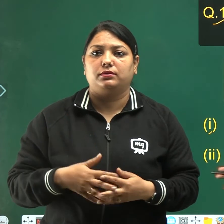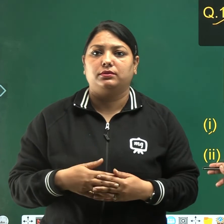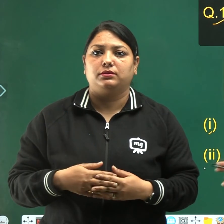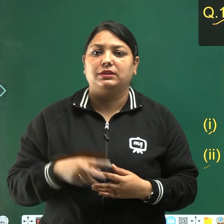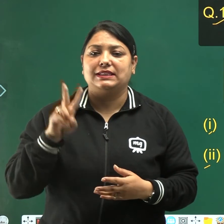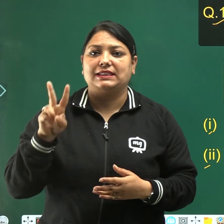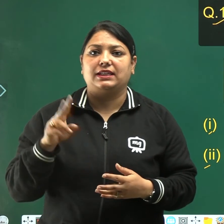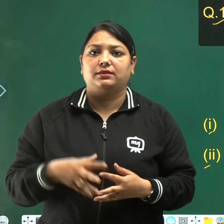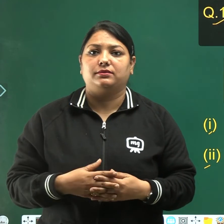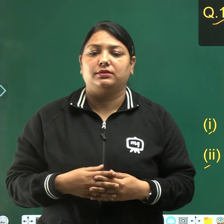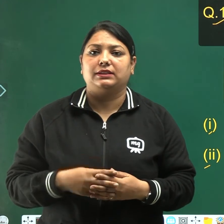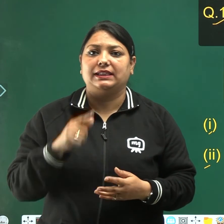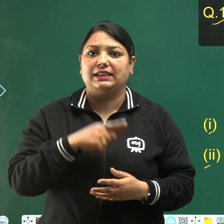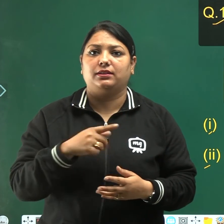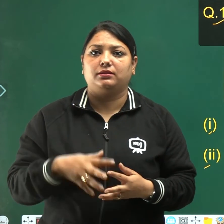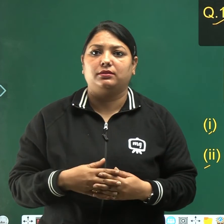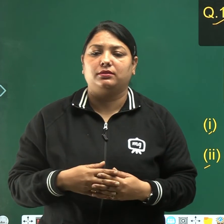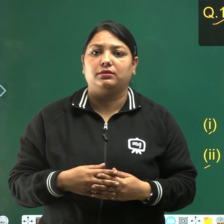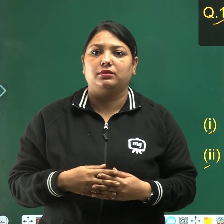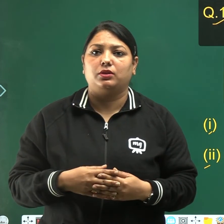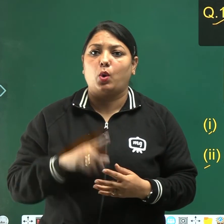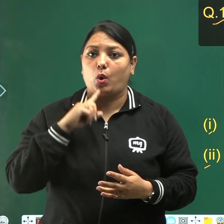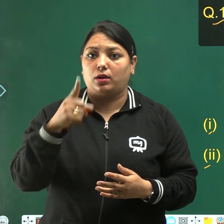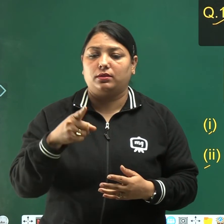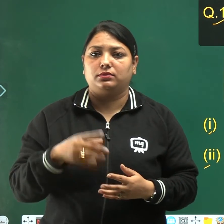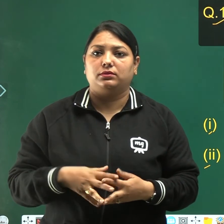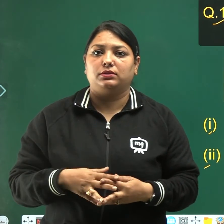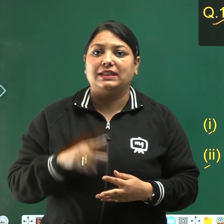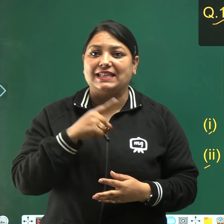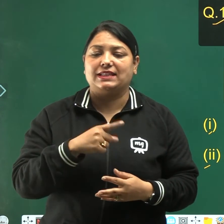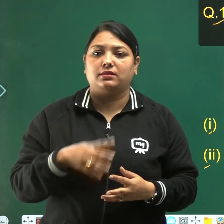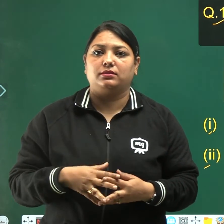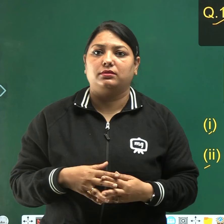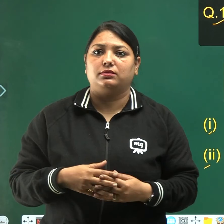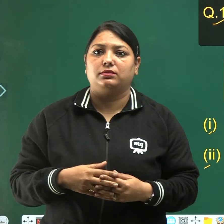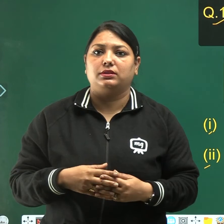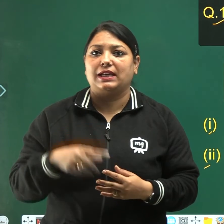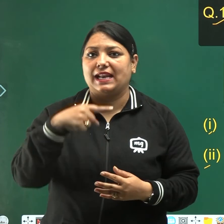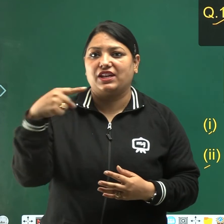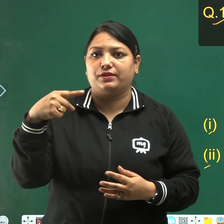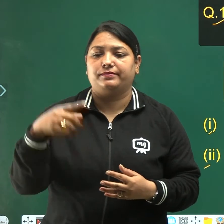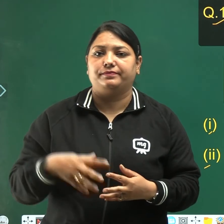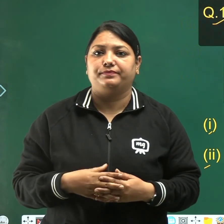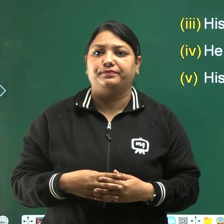second, he ordered his dash,